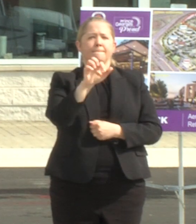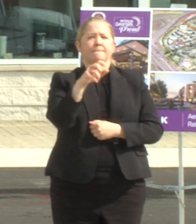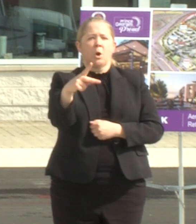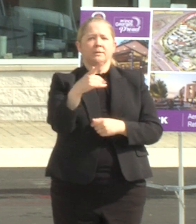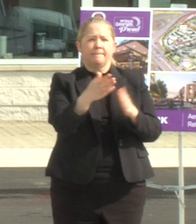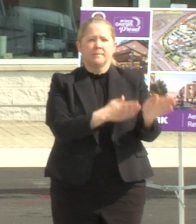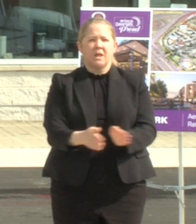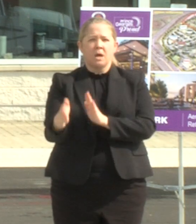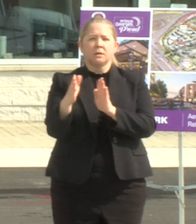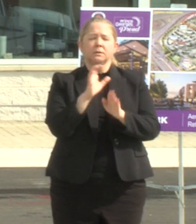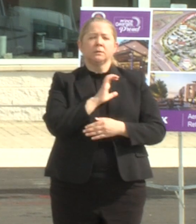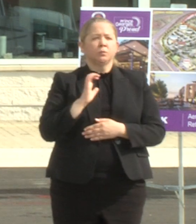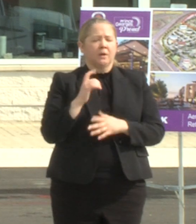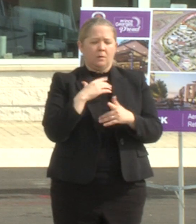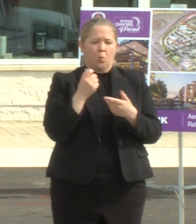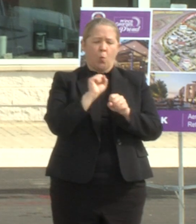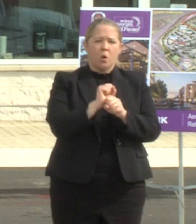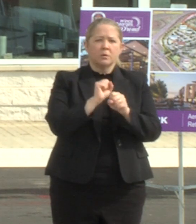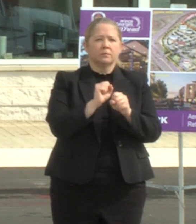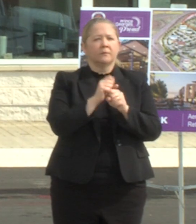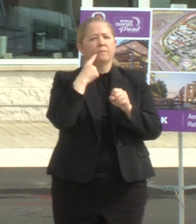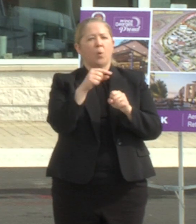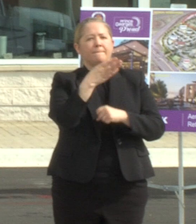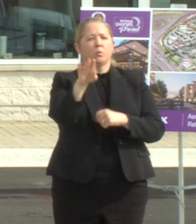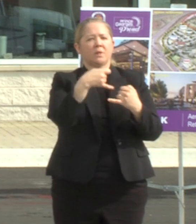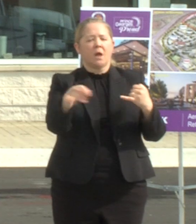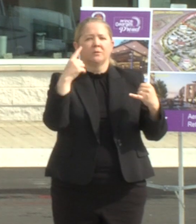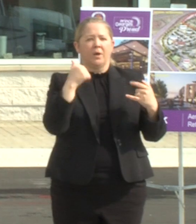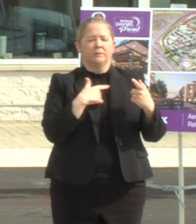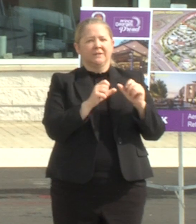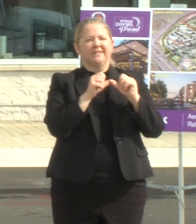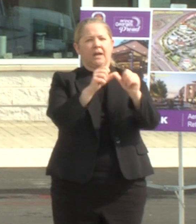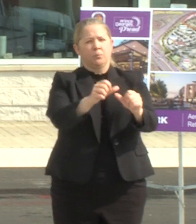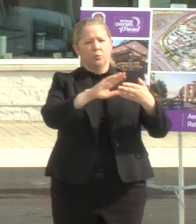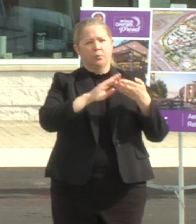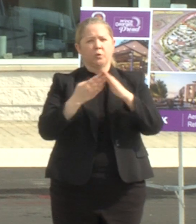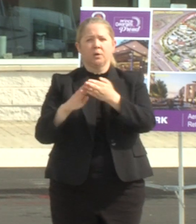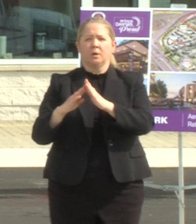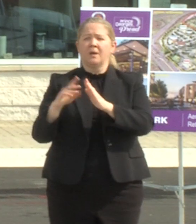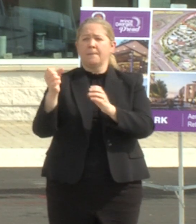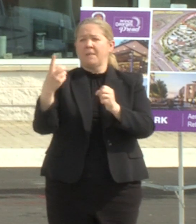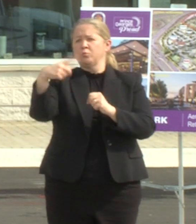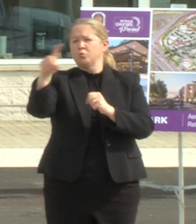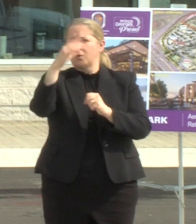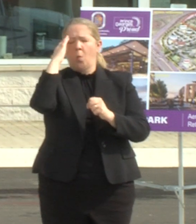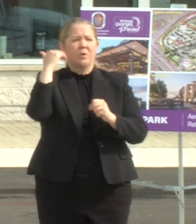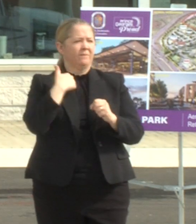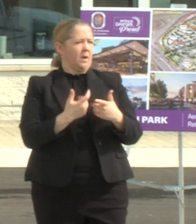community as many of you may know we pursued this hampton park project for more than a decade